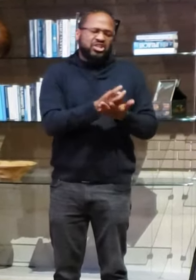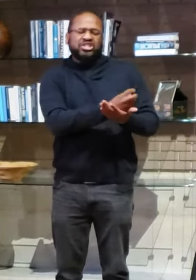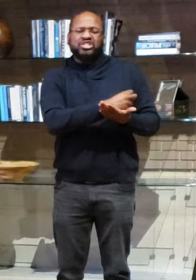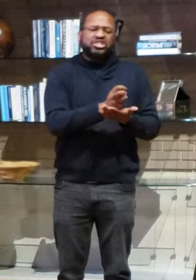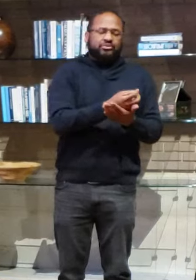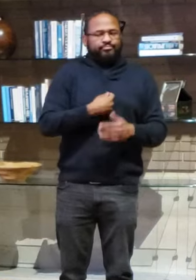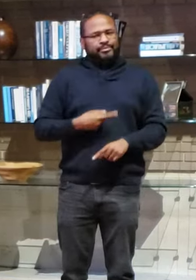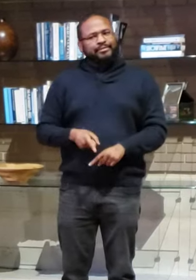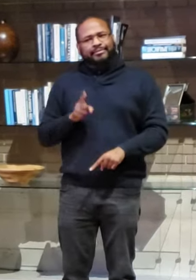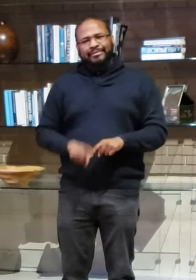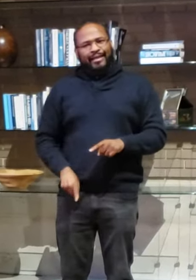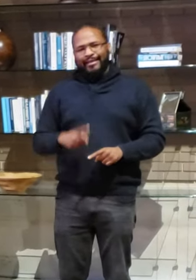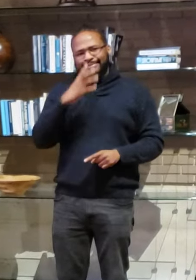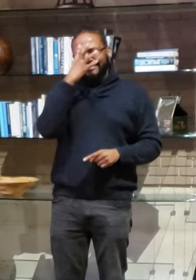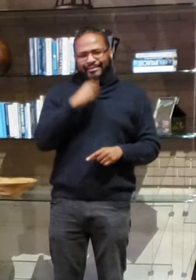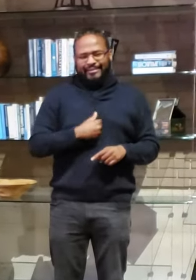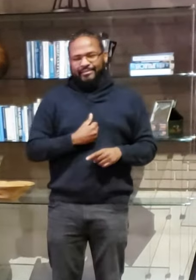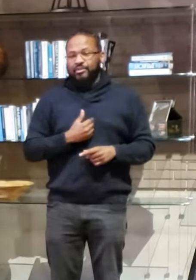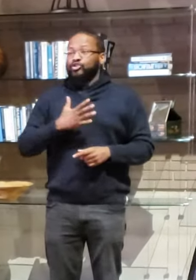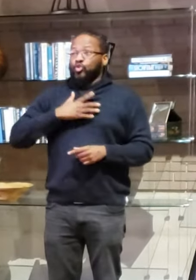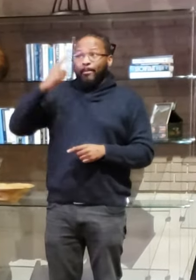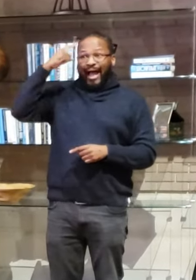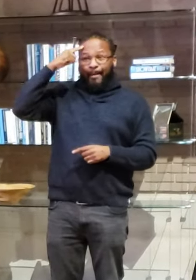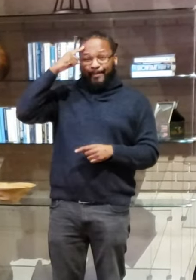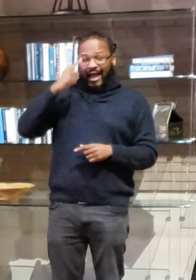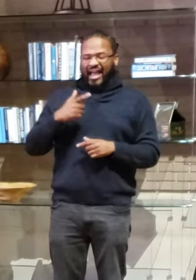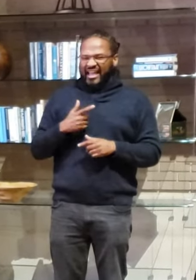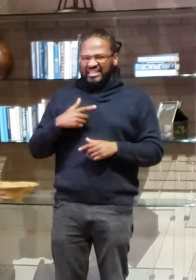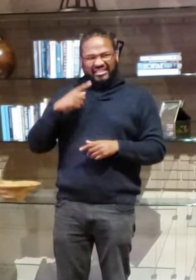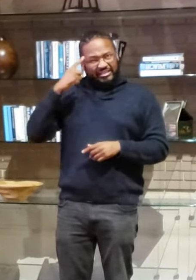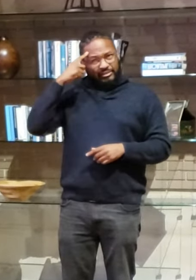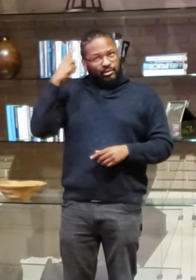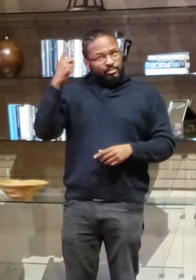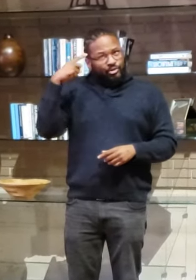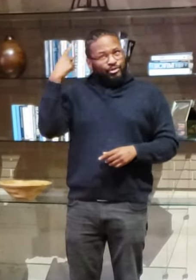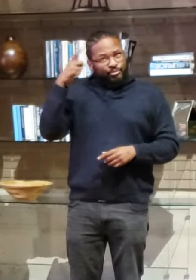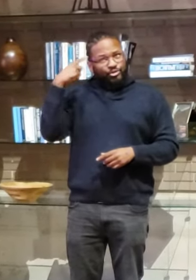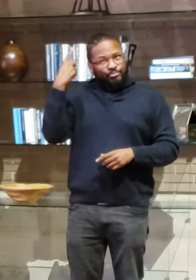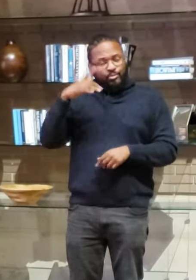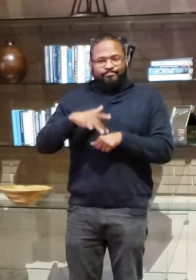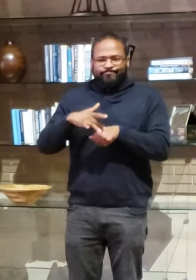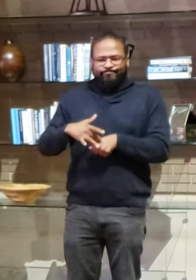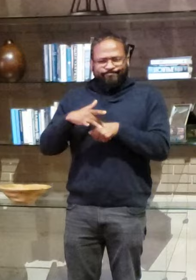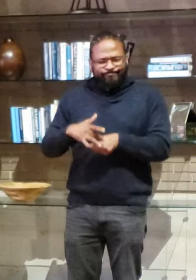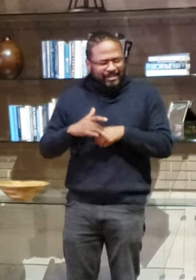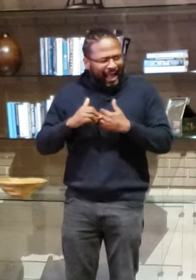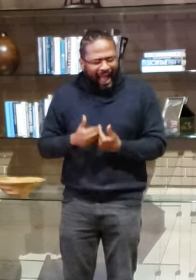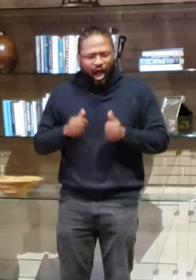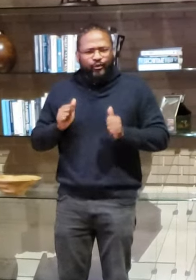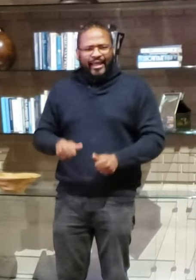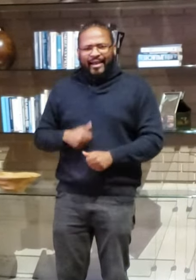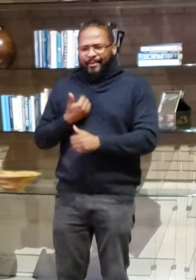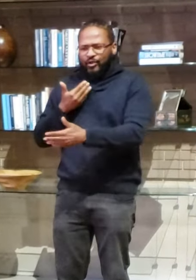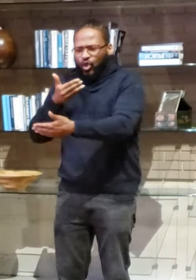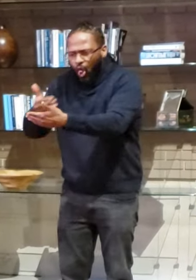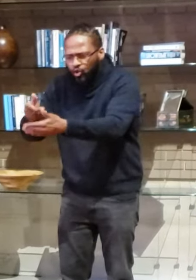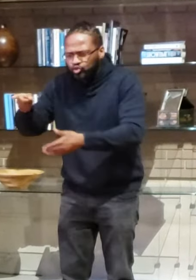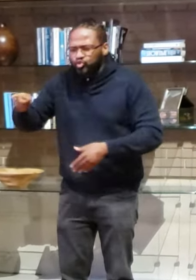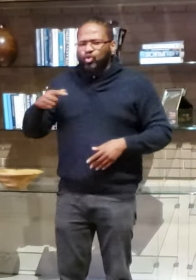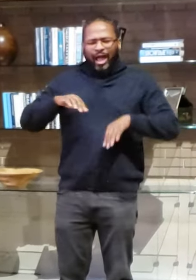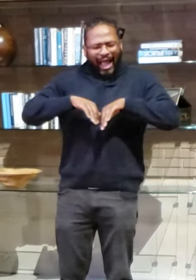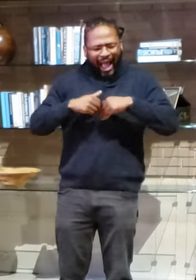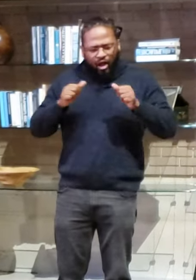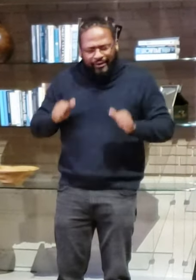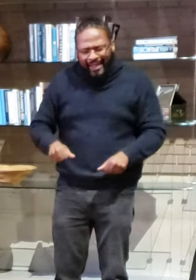So my mind keeps racing, thinking of you, innovative ways to be close to you. But I'm so far from those comforting